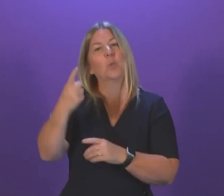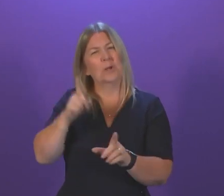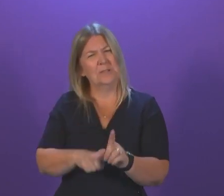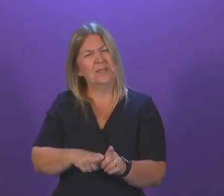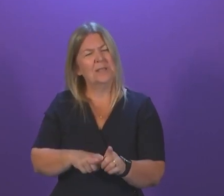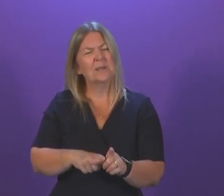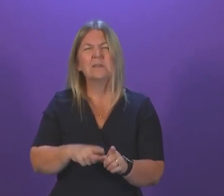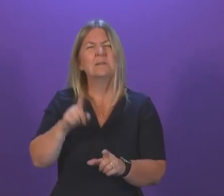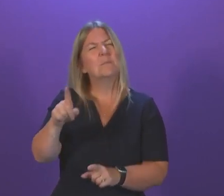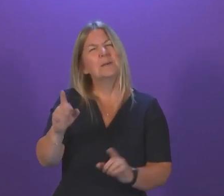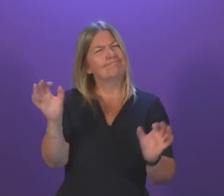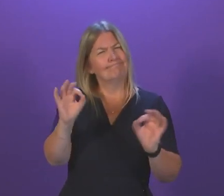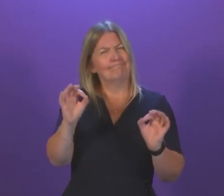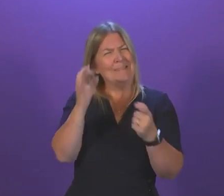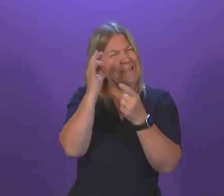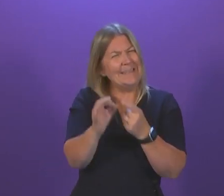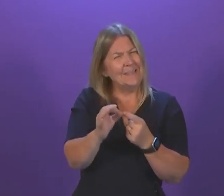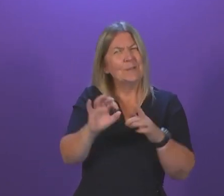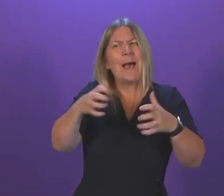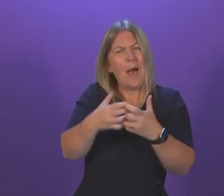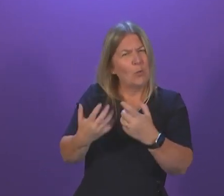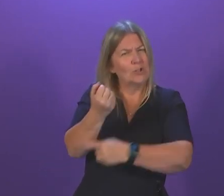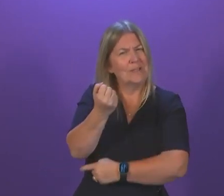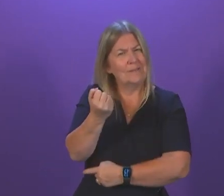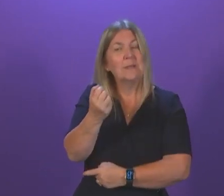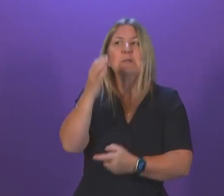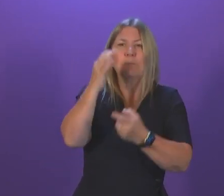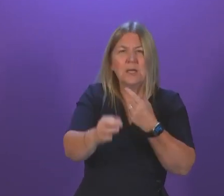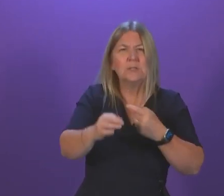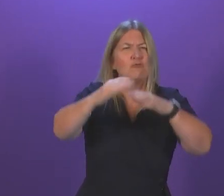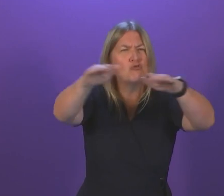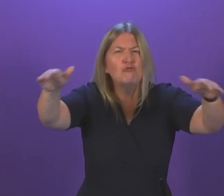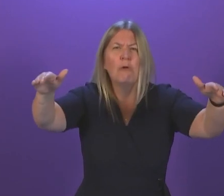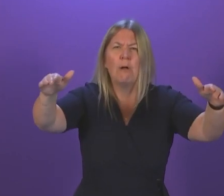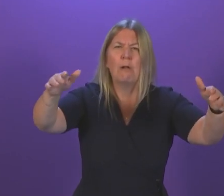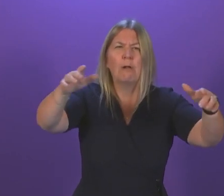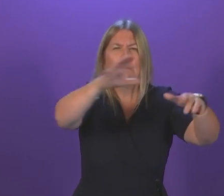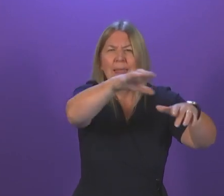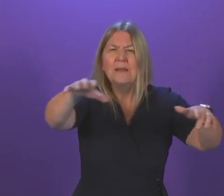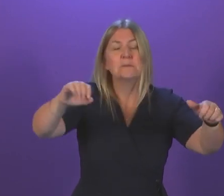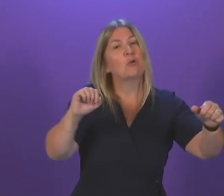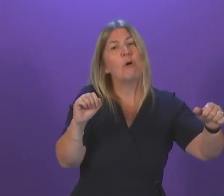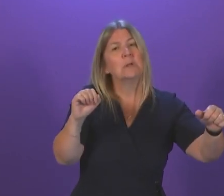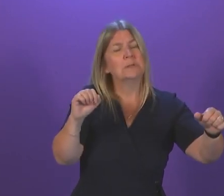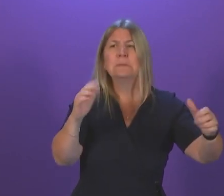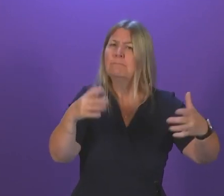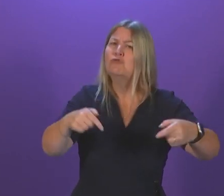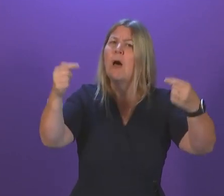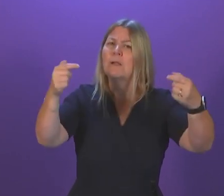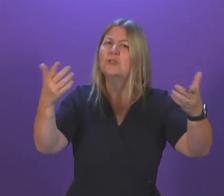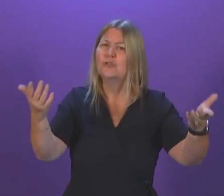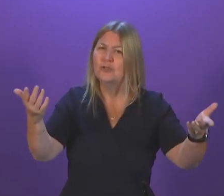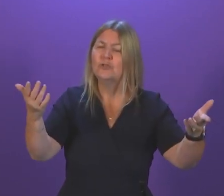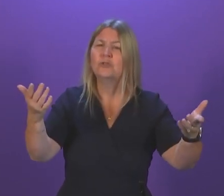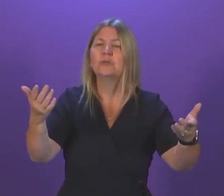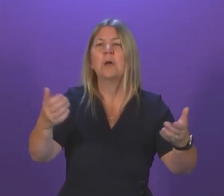goal, especially in our most remote rural areas where proximity to services poses a unique challenge. Campaigners